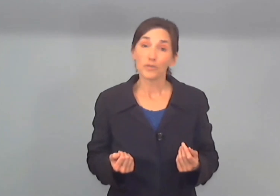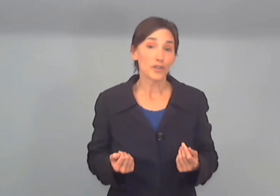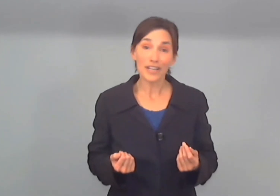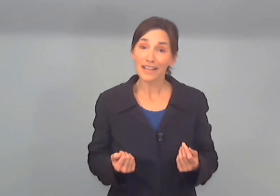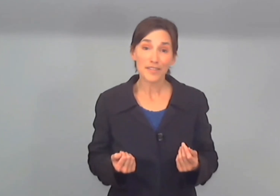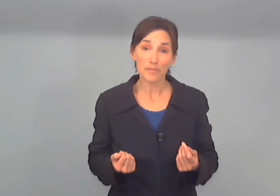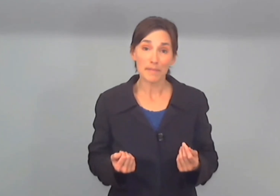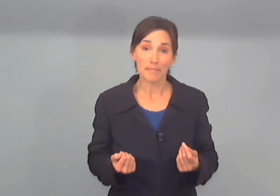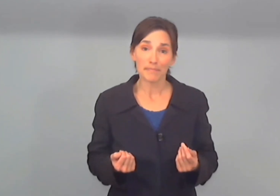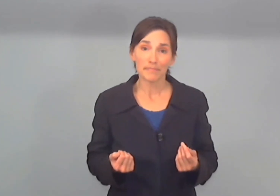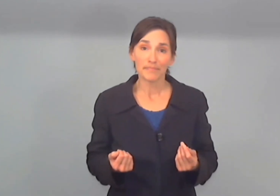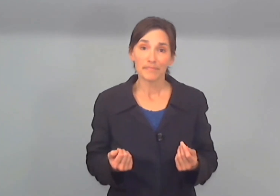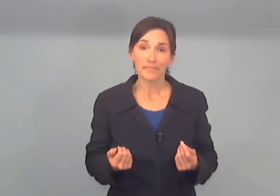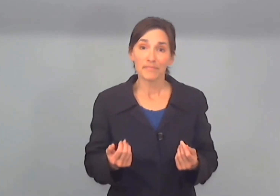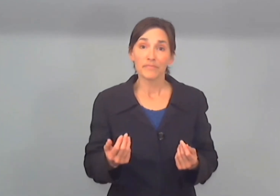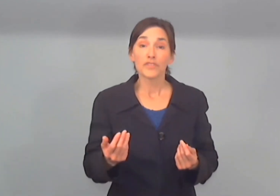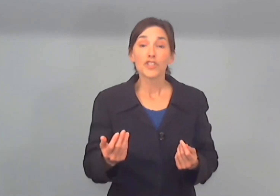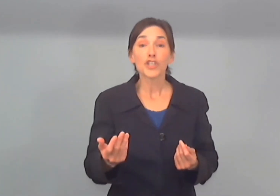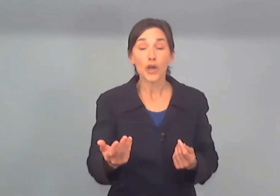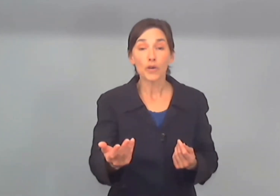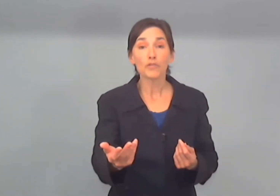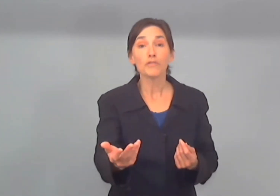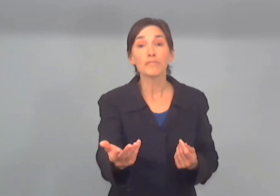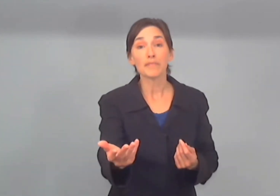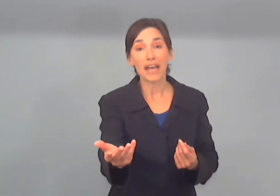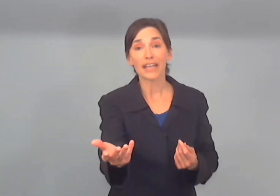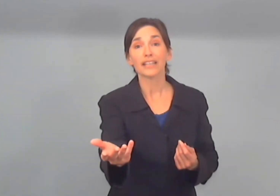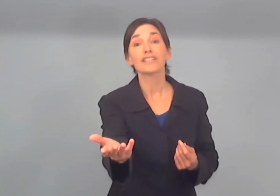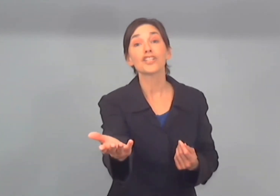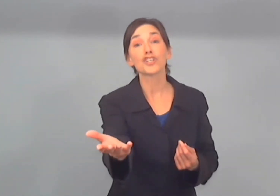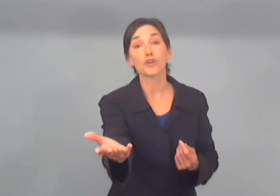could not swim towed me back to shore